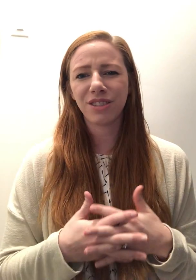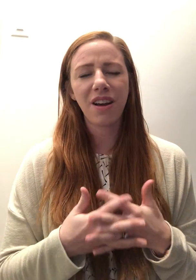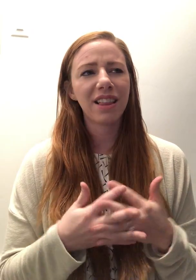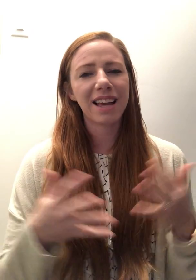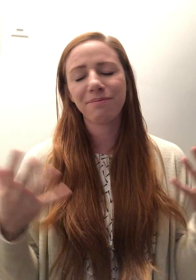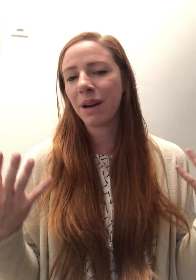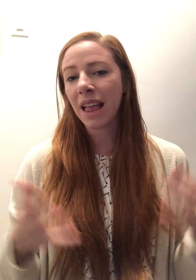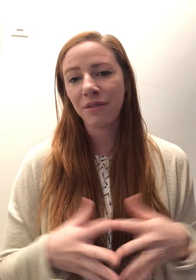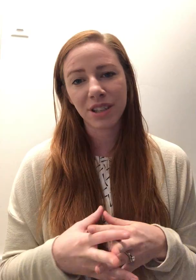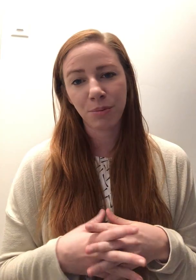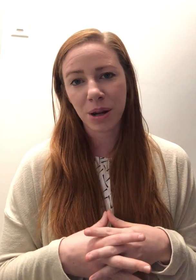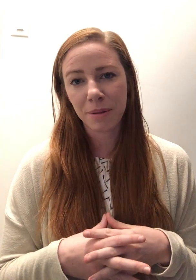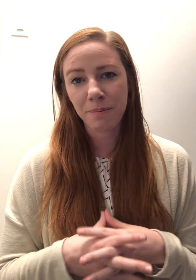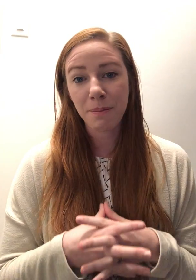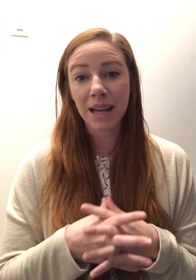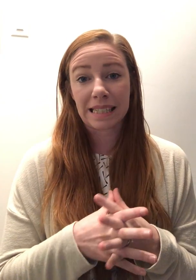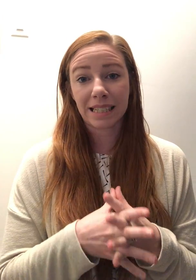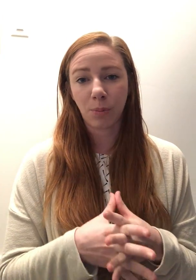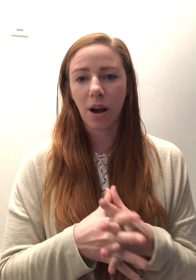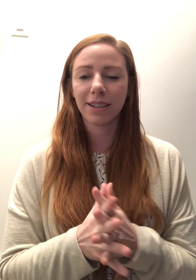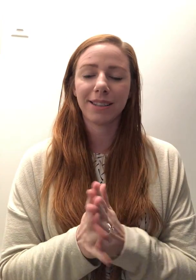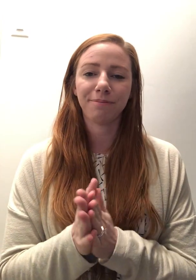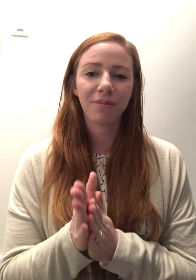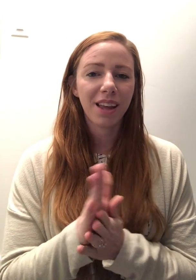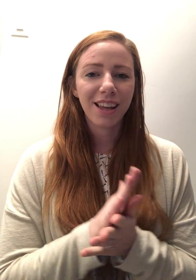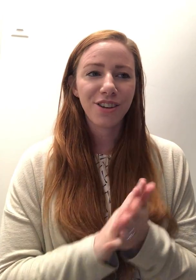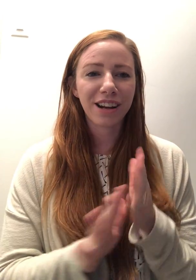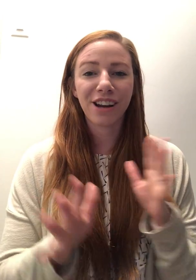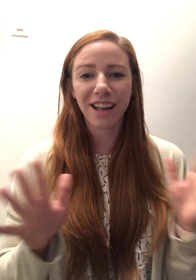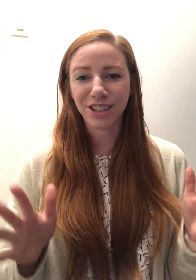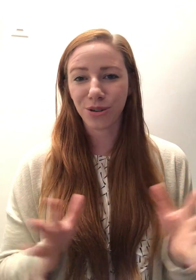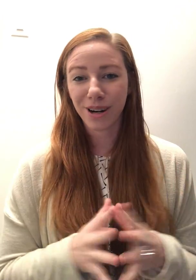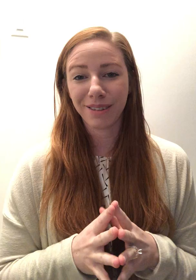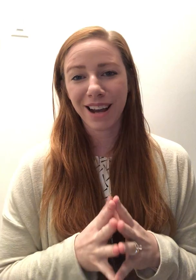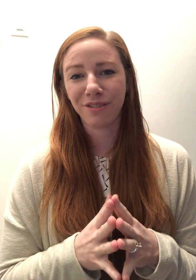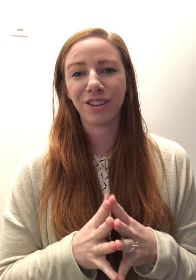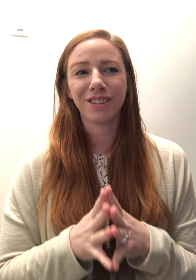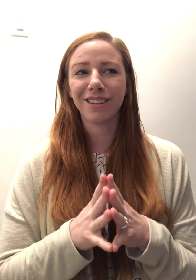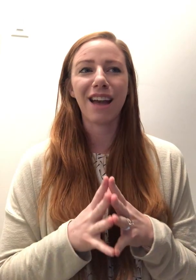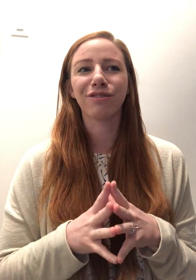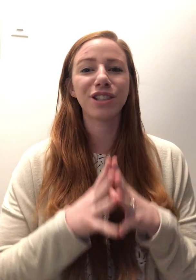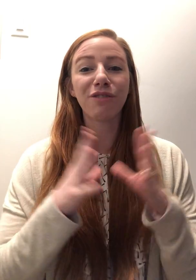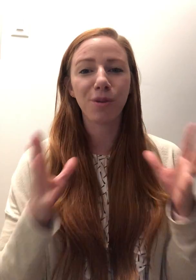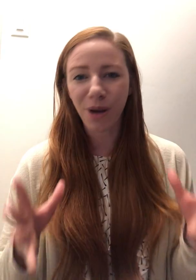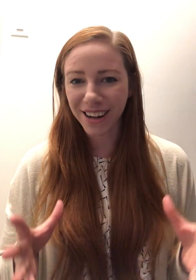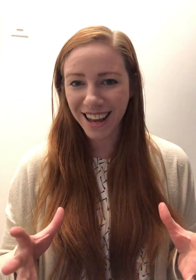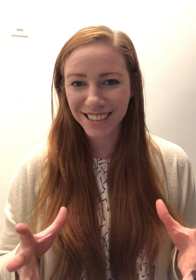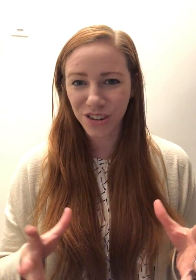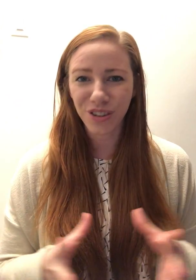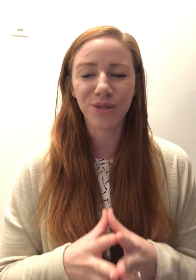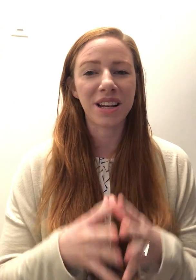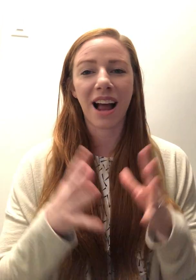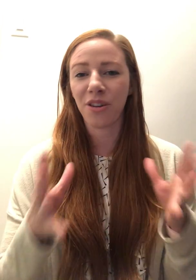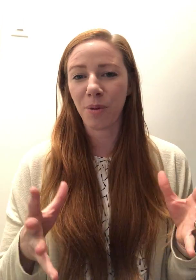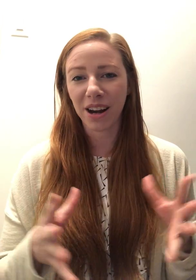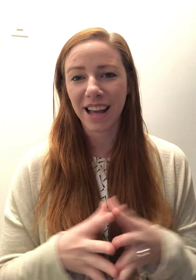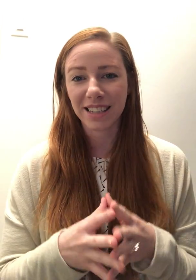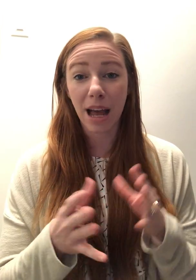just felt like my life was in a pretty messy spot. And you can hear that story kind of on several podcast interviews and other podcast